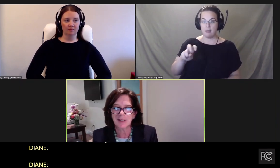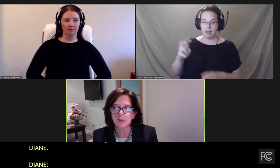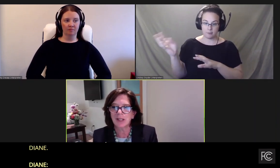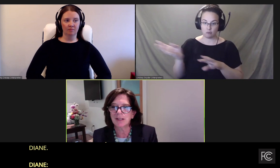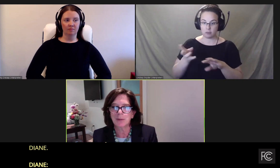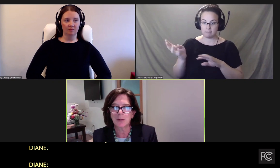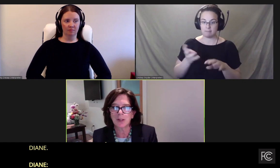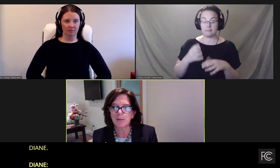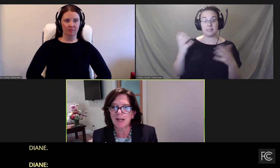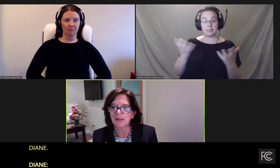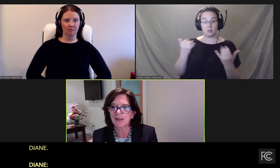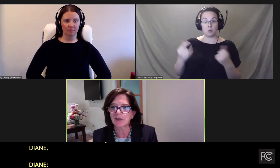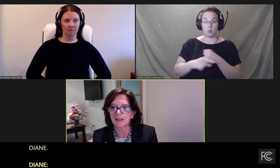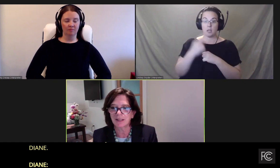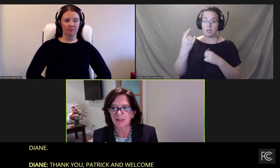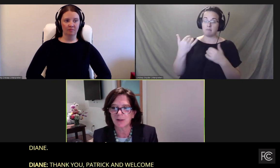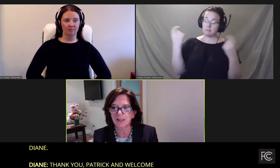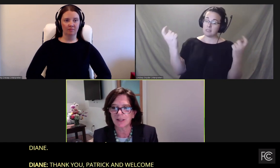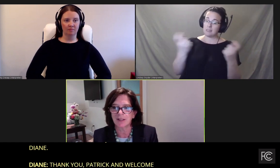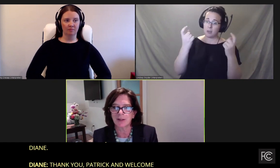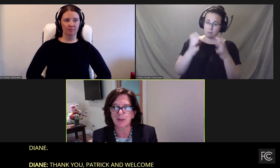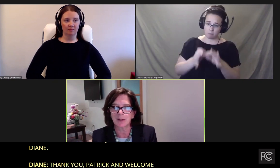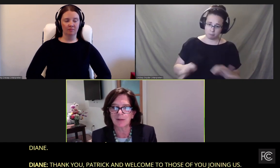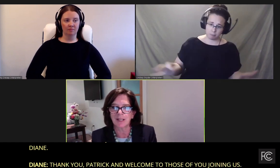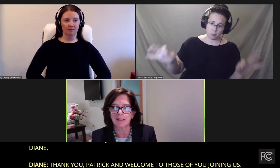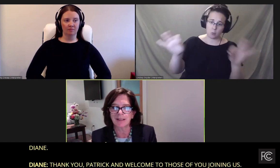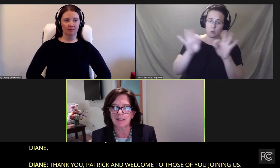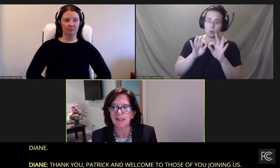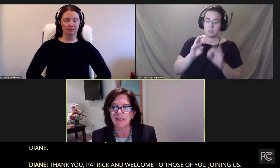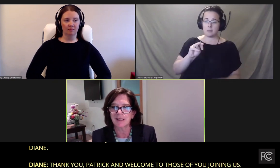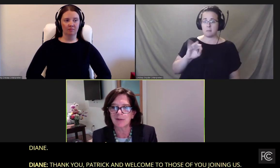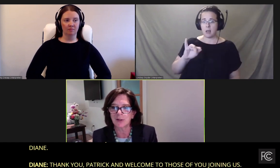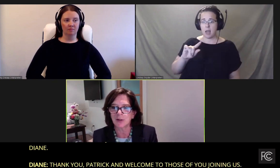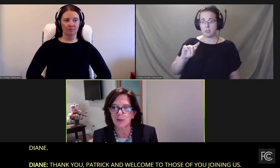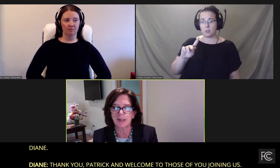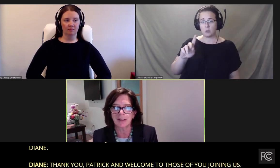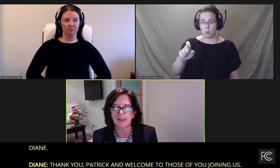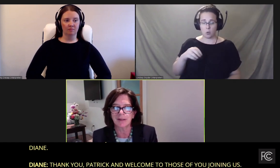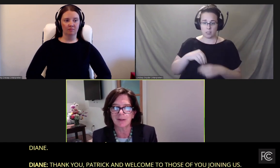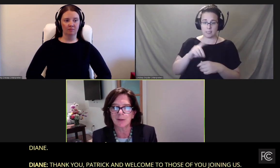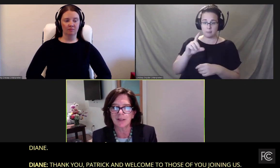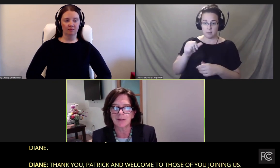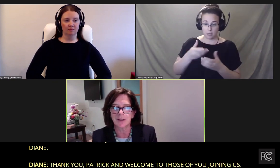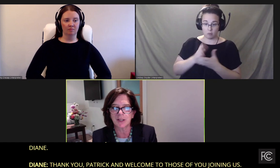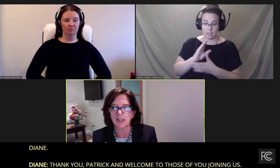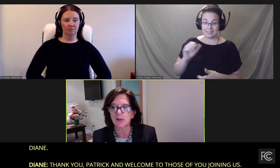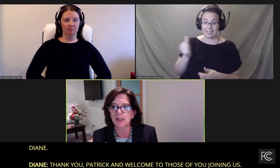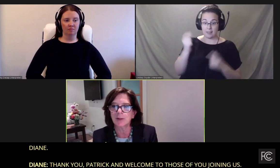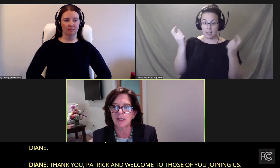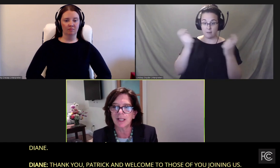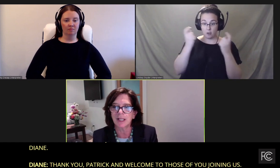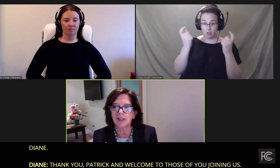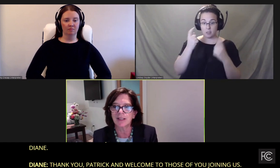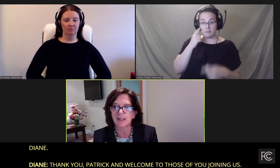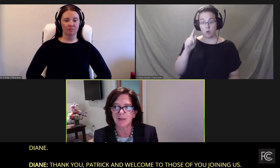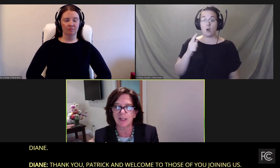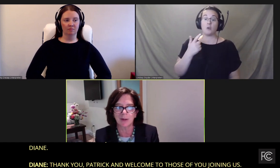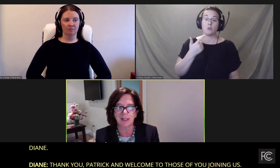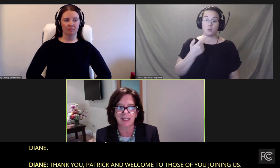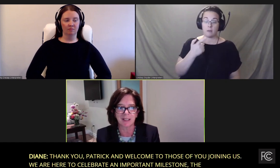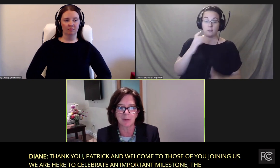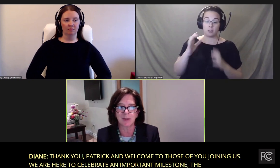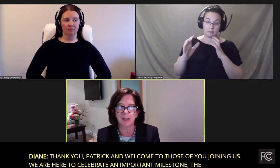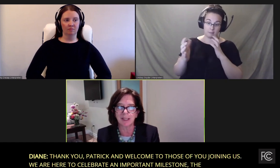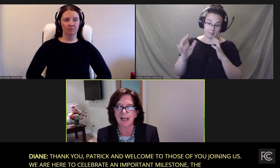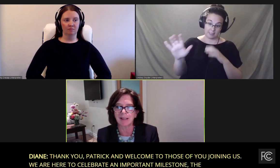here today to celebrate an important milestone in the history of disability rights, the 10th anniversary of the 21st Century Communications and